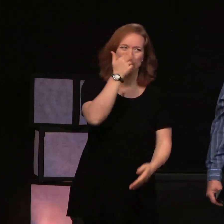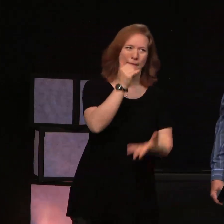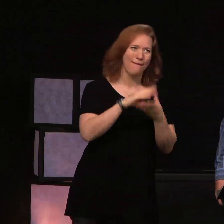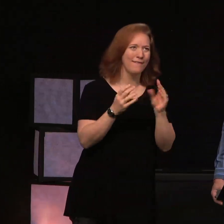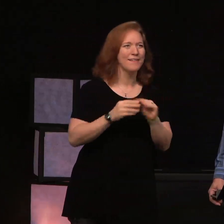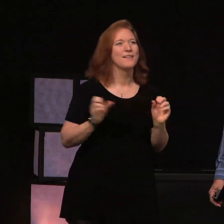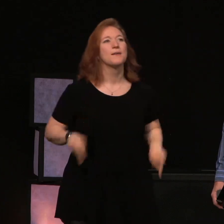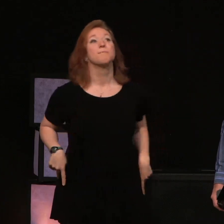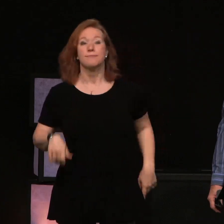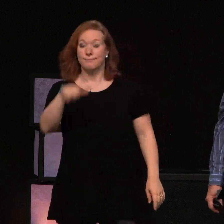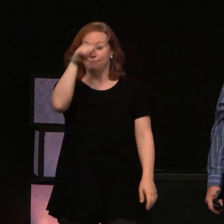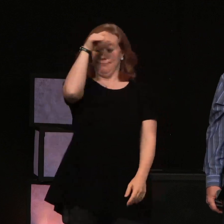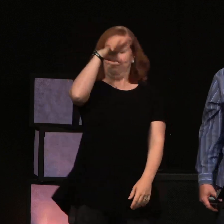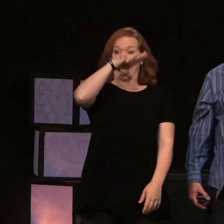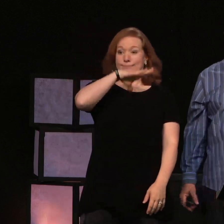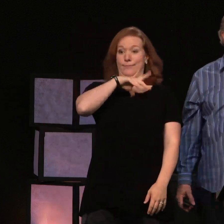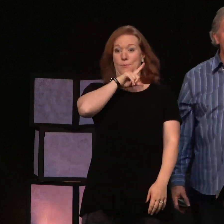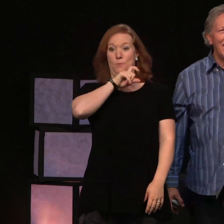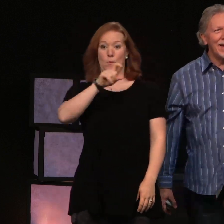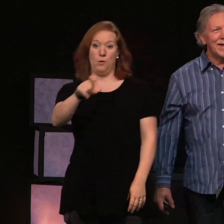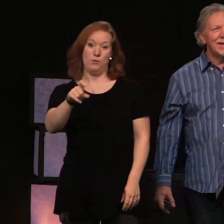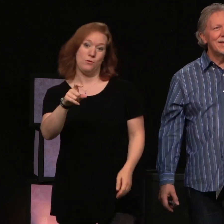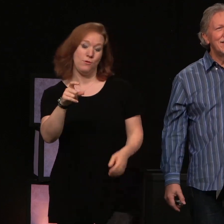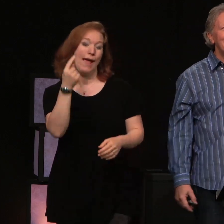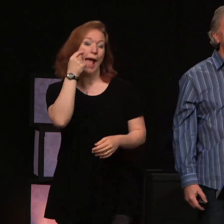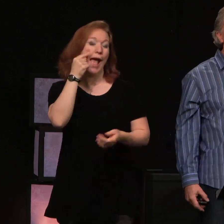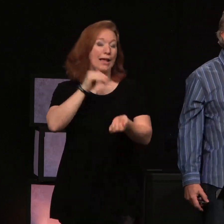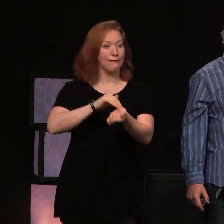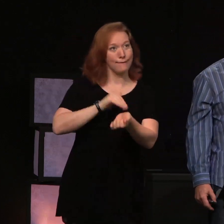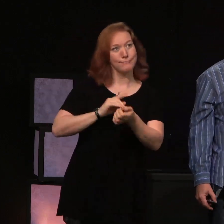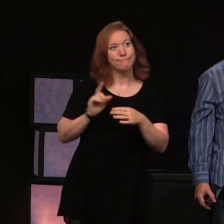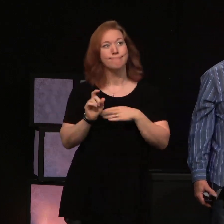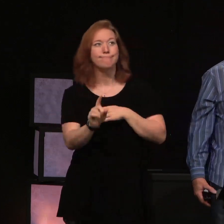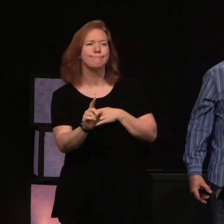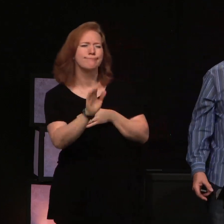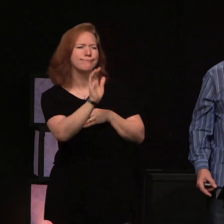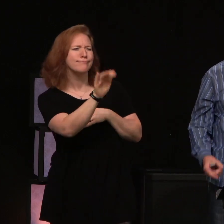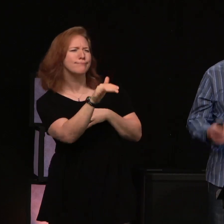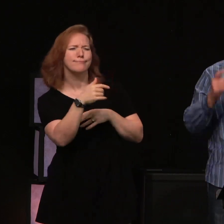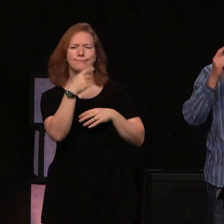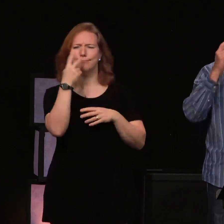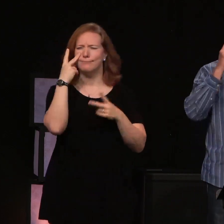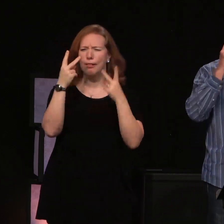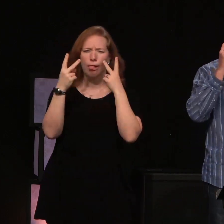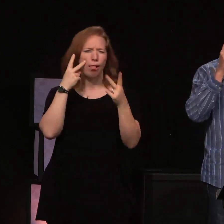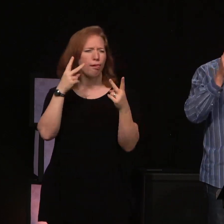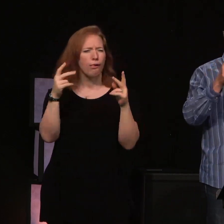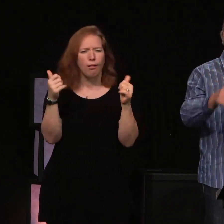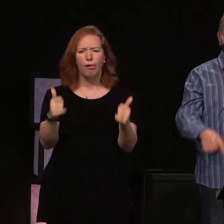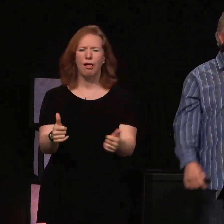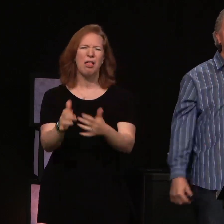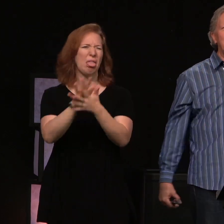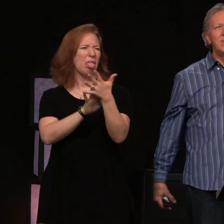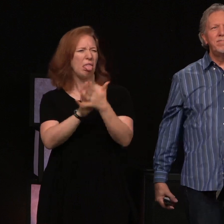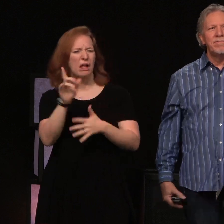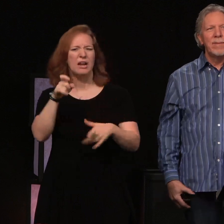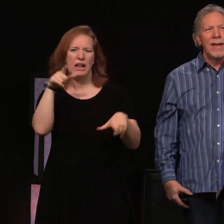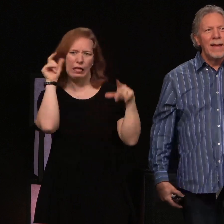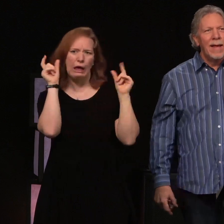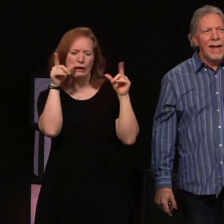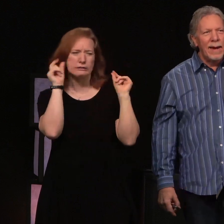A man walks into an eye clinic and he says, I think my vision's blurry and I may need glasses.